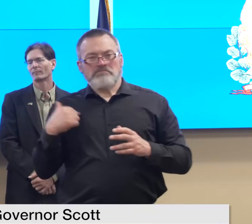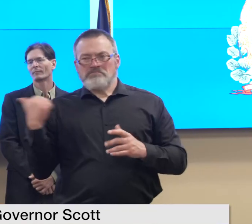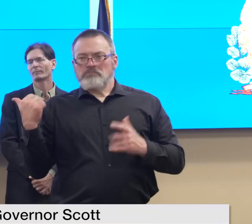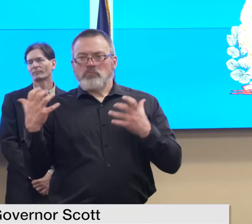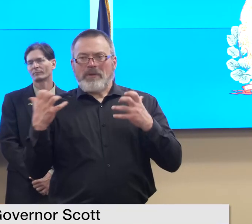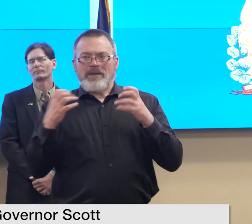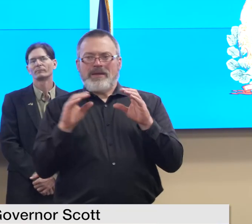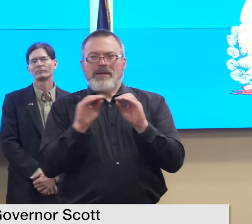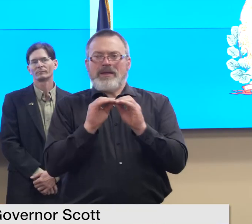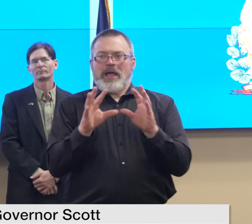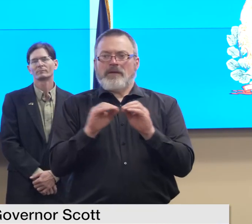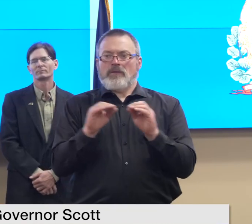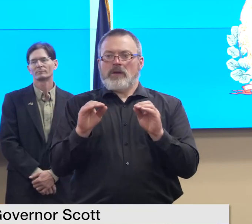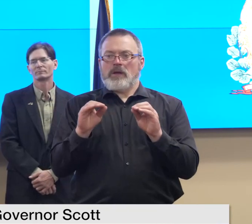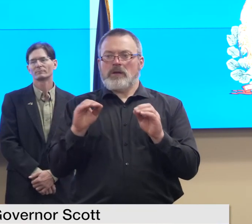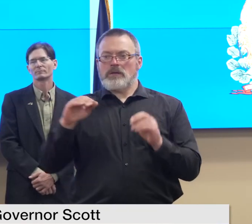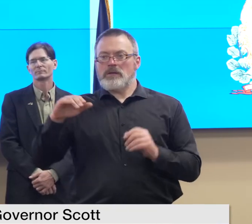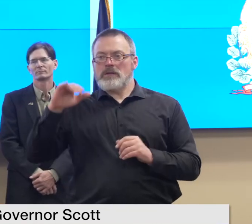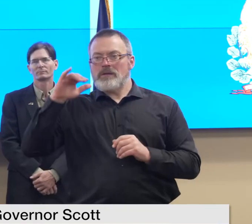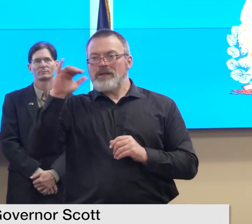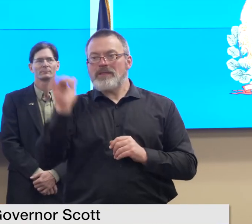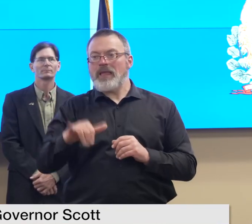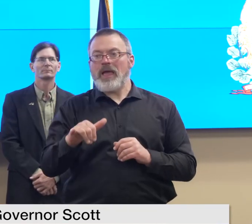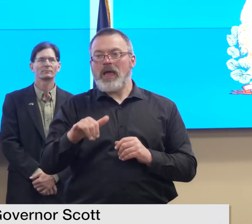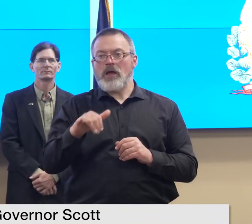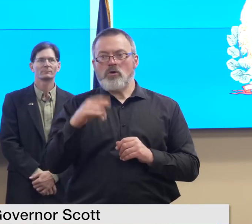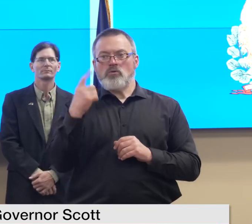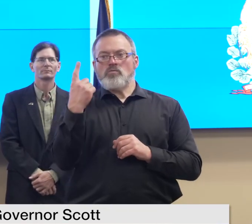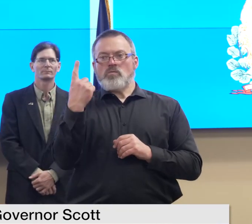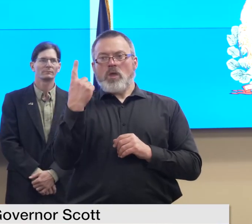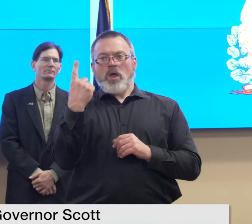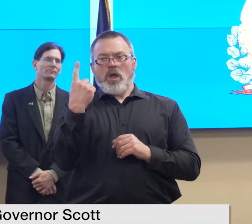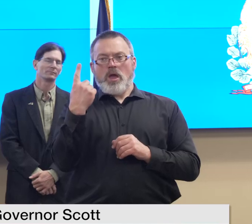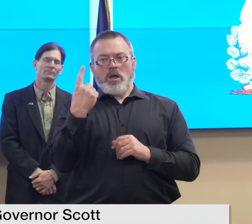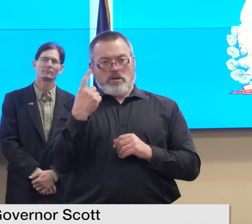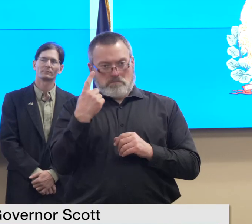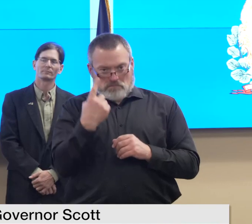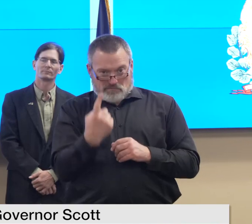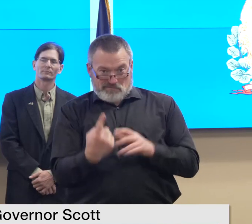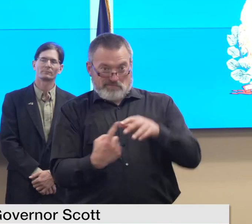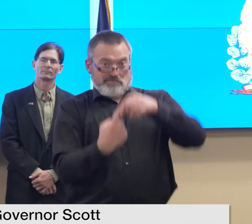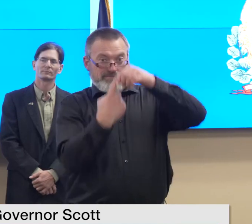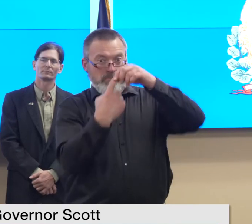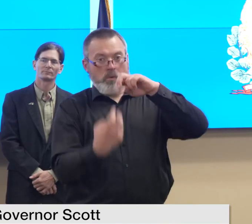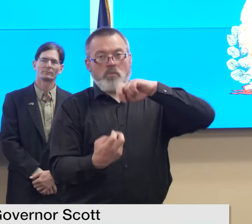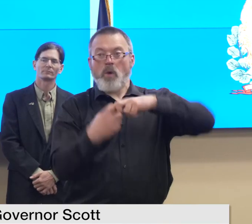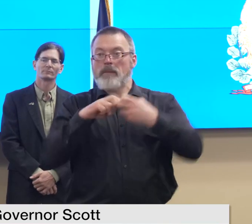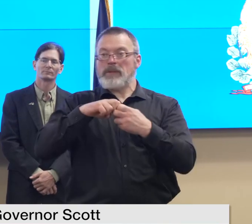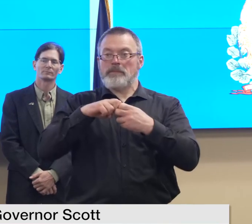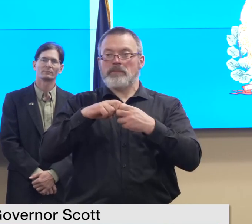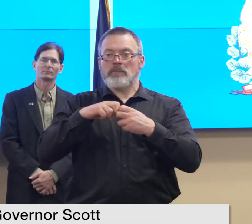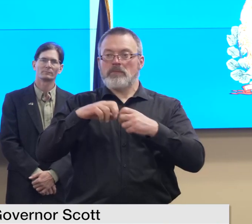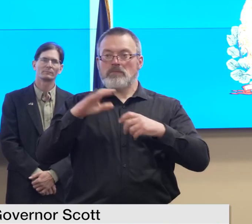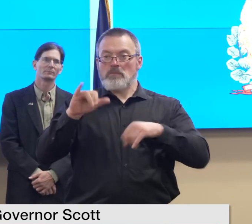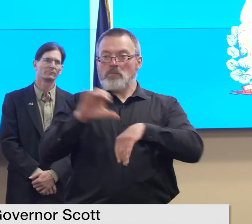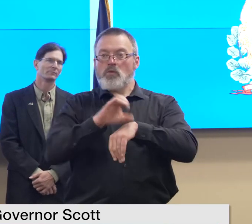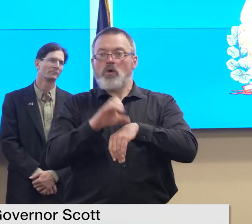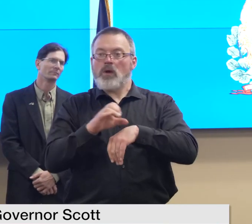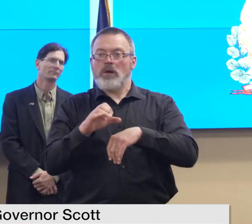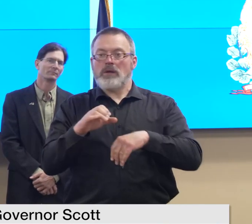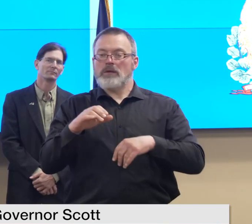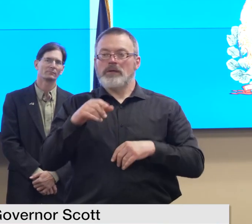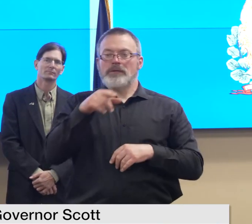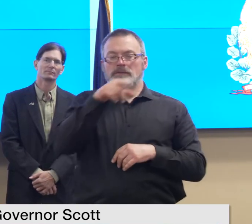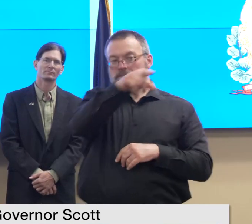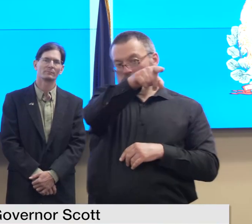considered at this point in time not considered a cyber security event so that's really different than the change health care incident just wanted